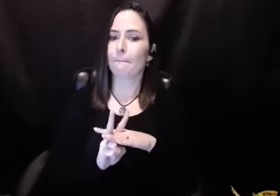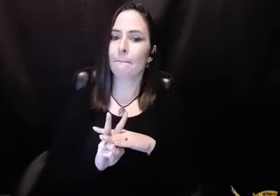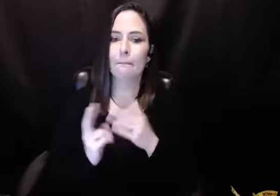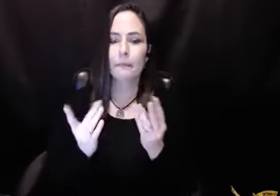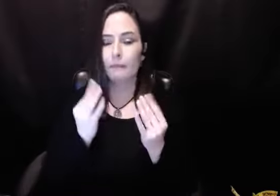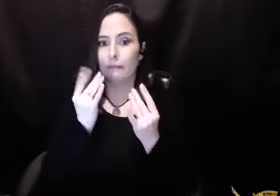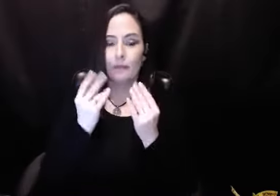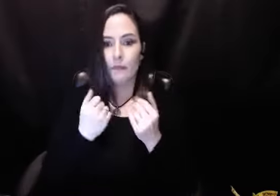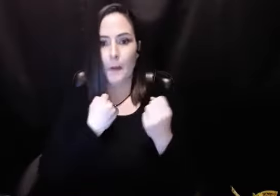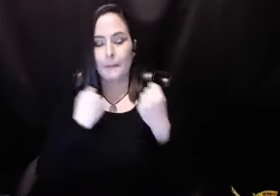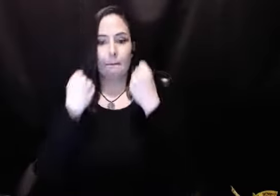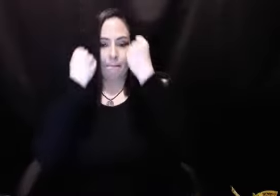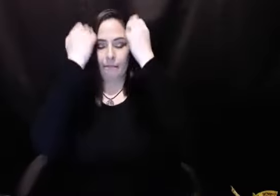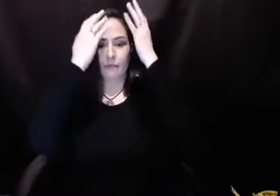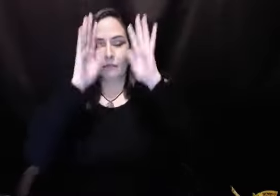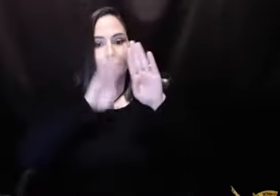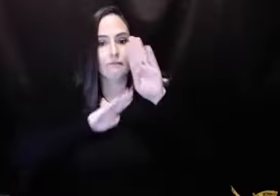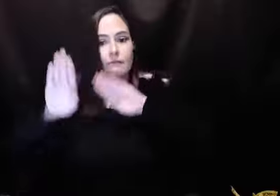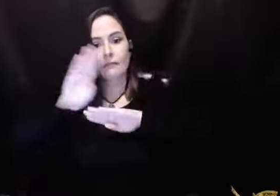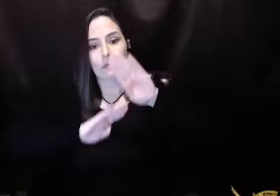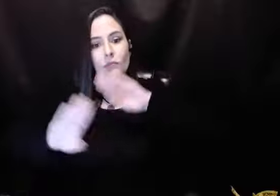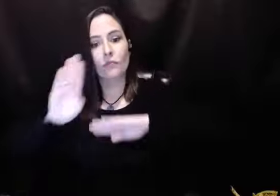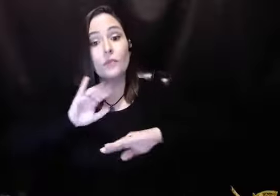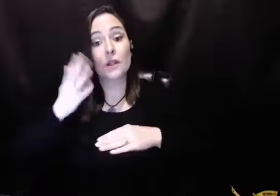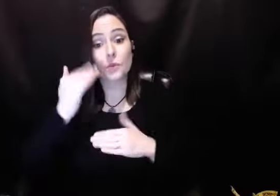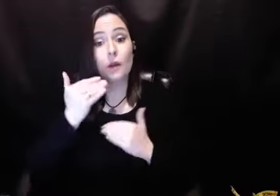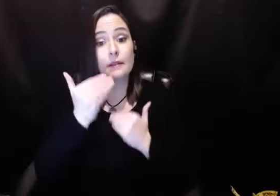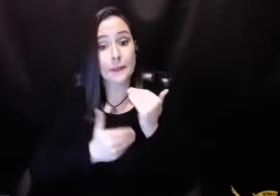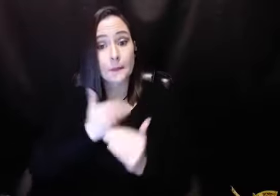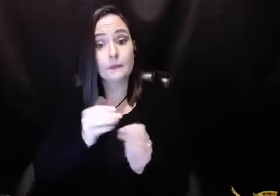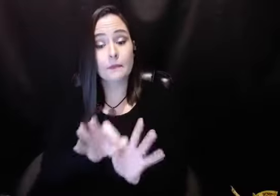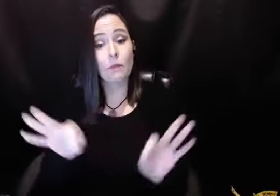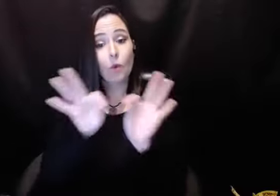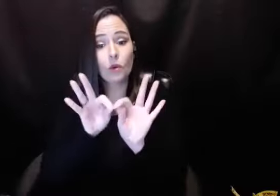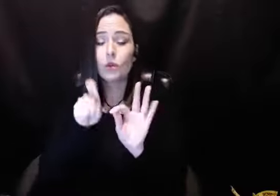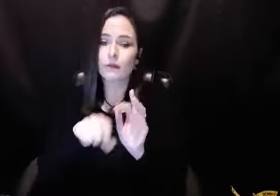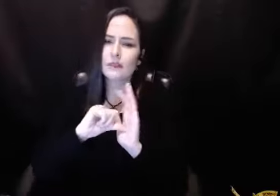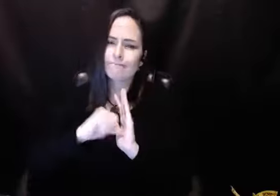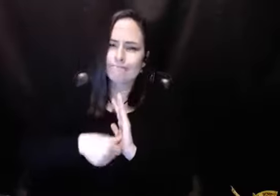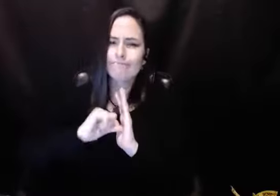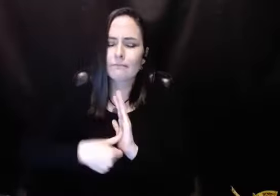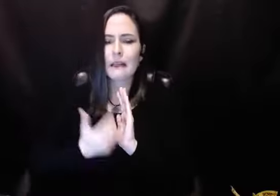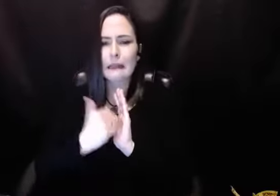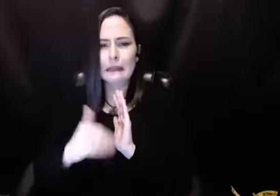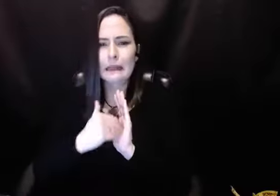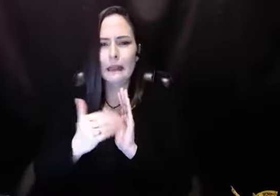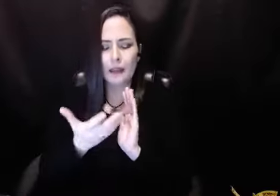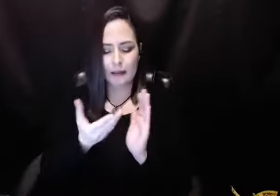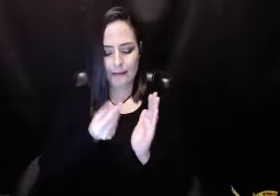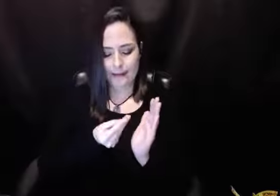to the other defect. And pretty soon you've got two or three operating there. That's the reason those steps are so important, because you have to